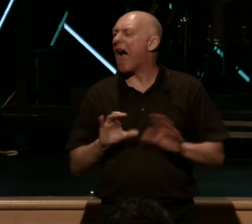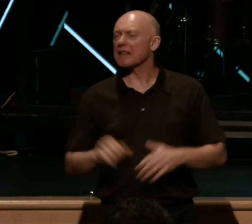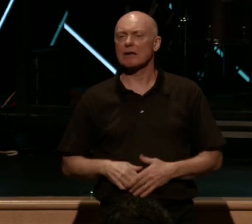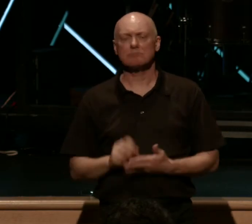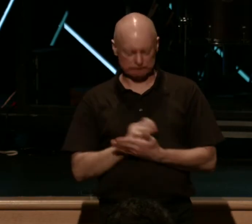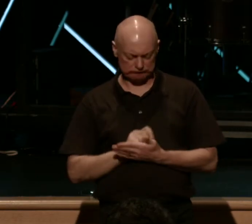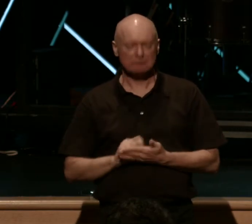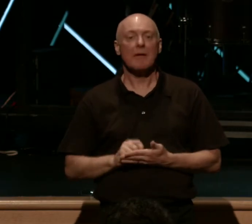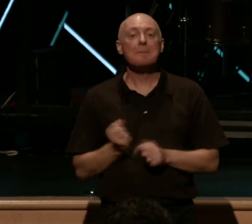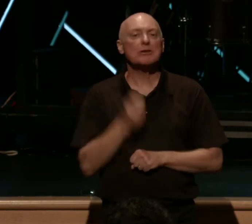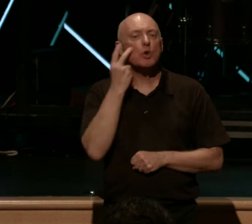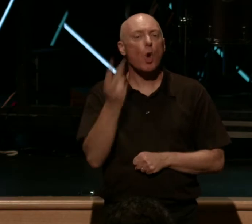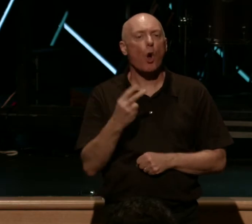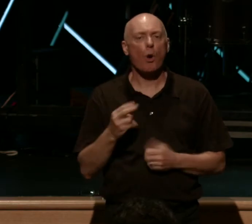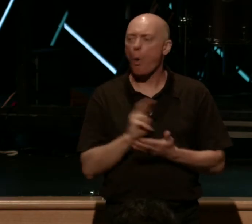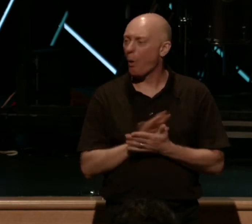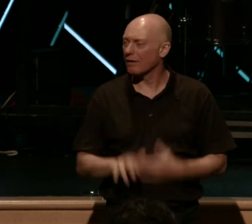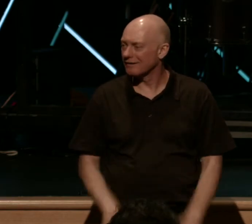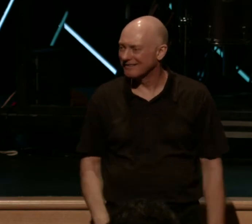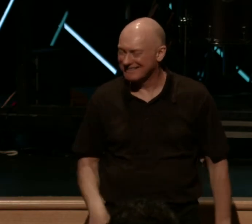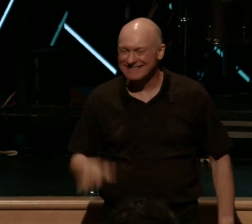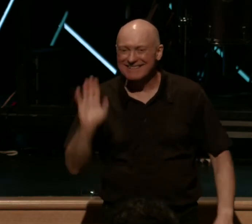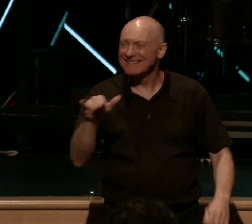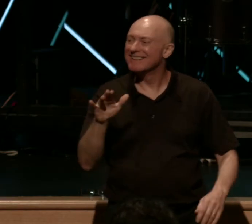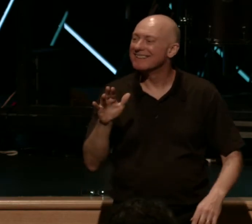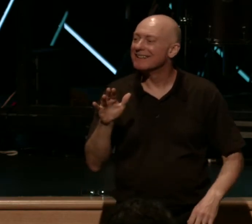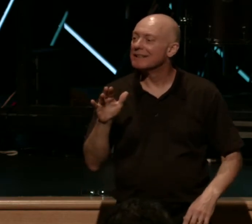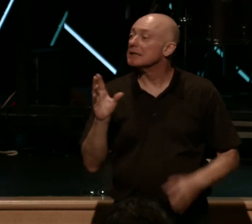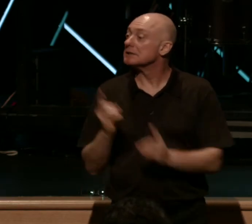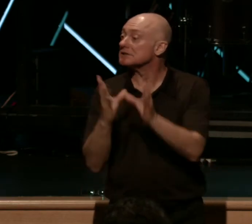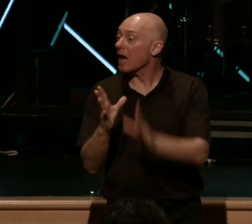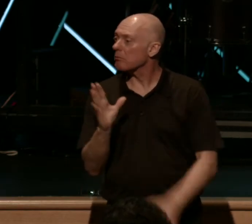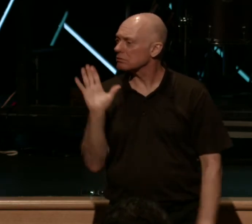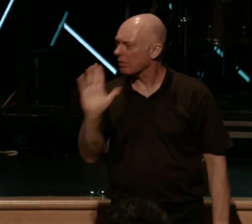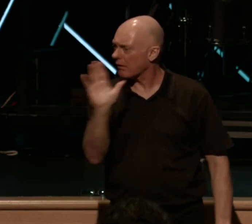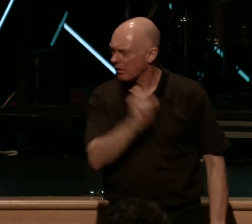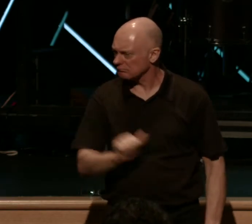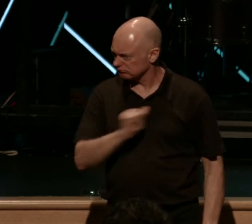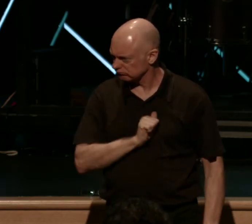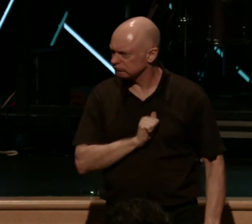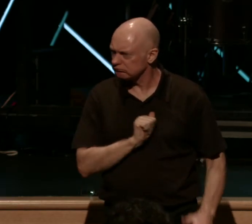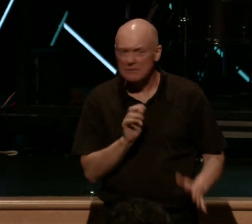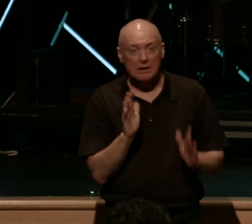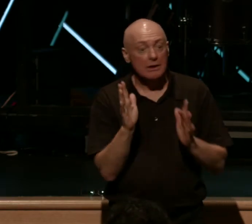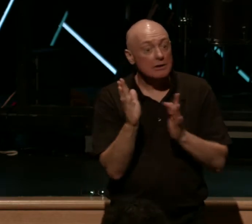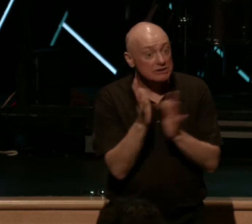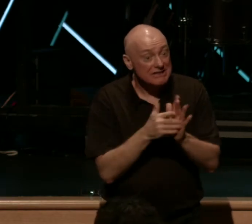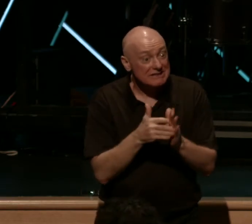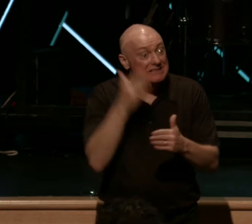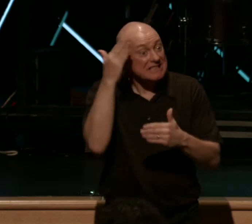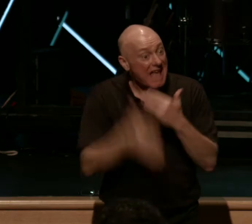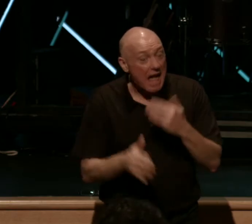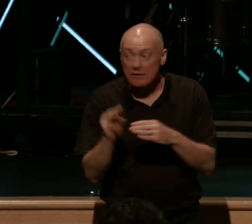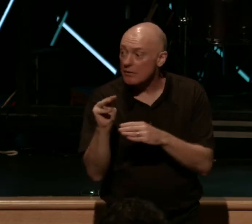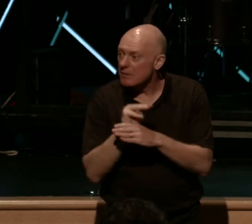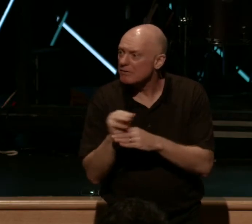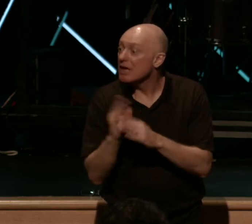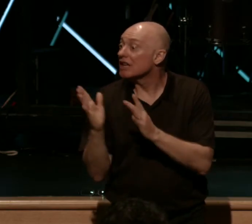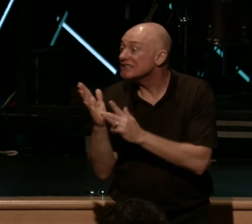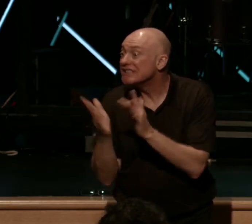The of the disciples. So here is Jesus at the end of his ministry. He is literally about to be ascended.